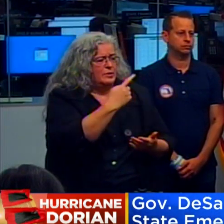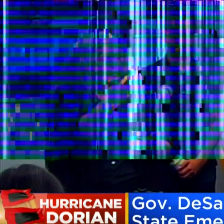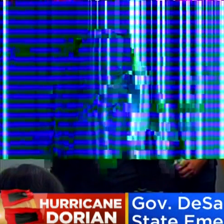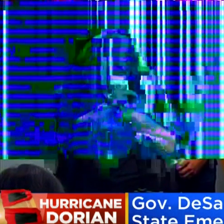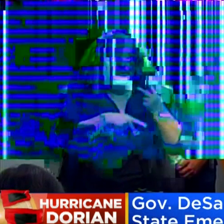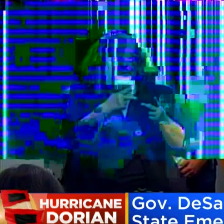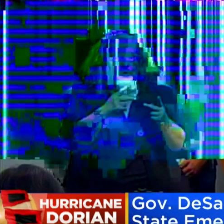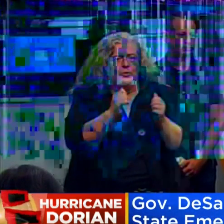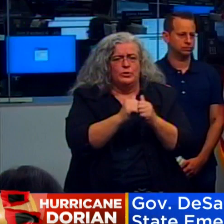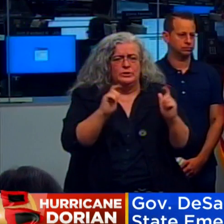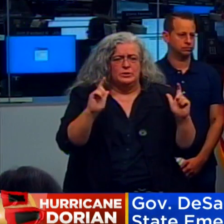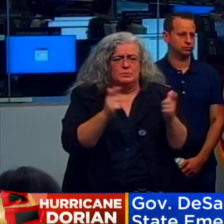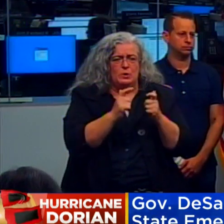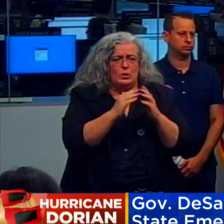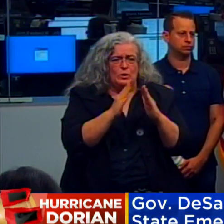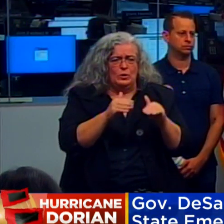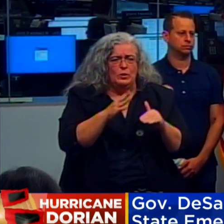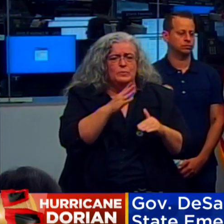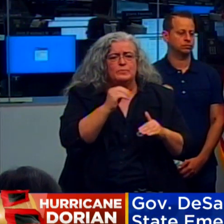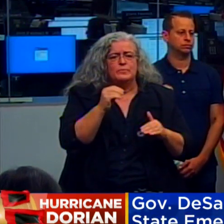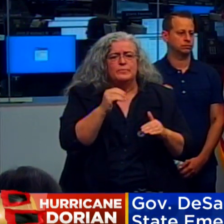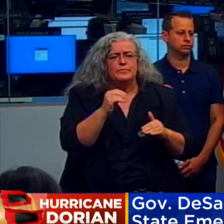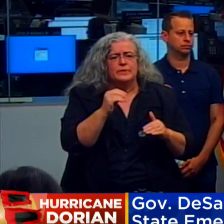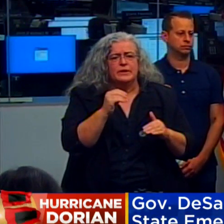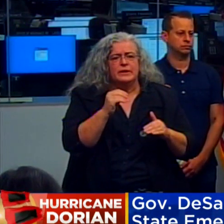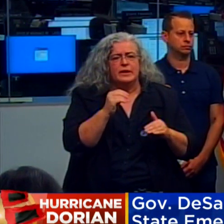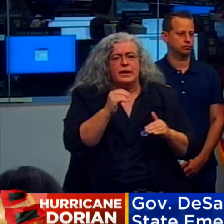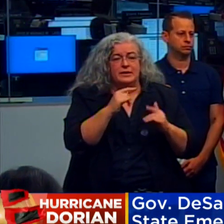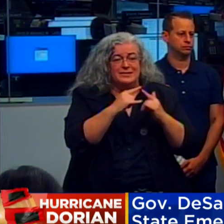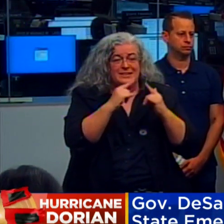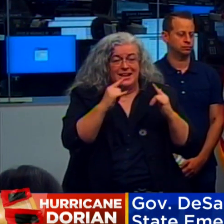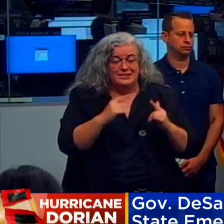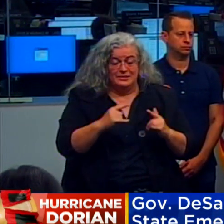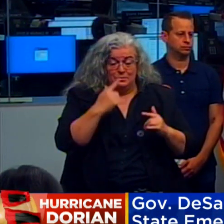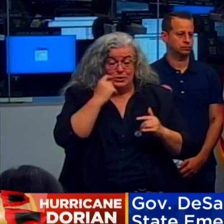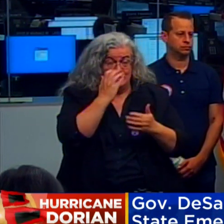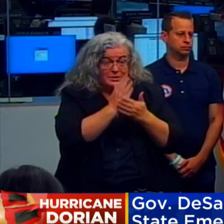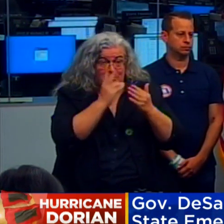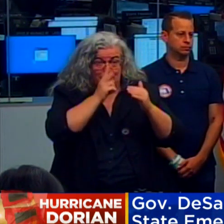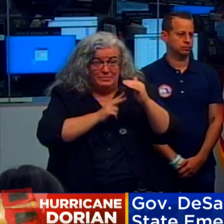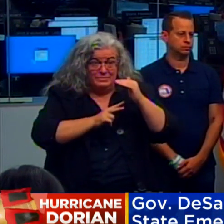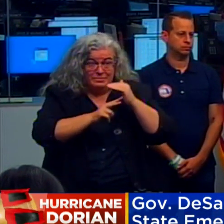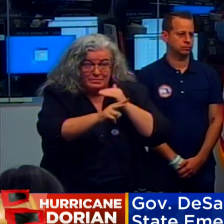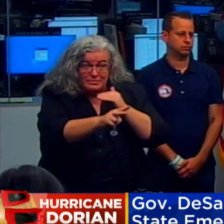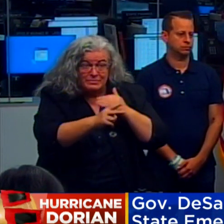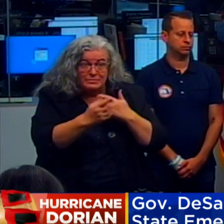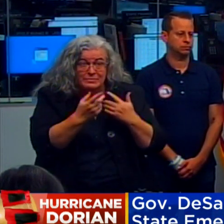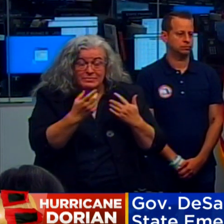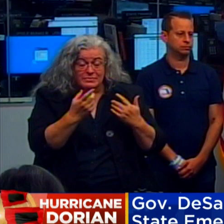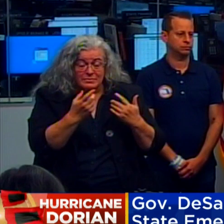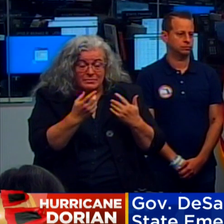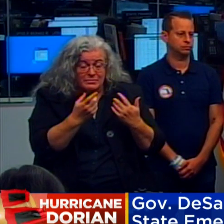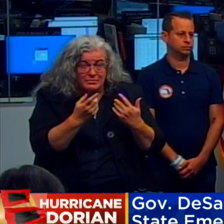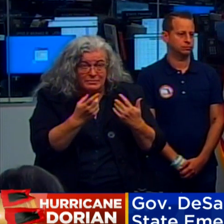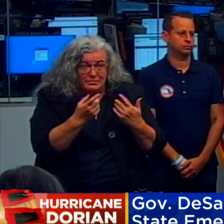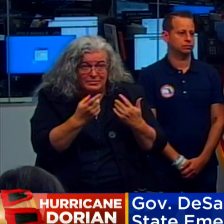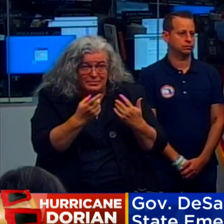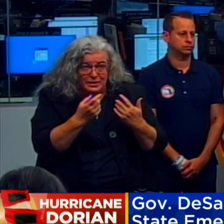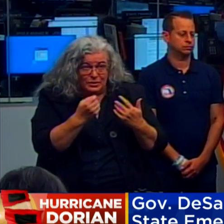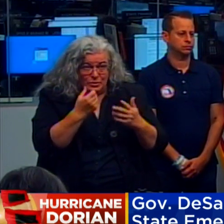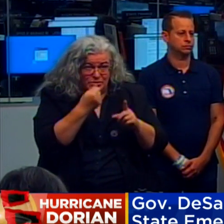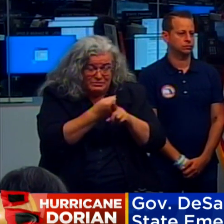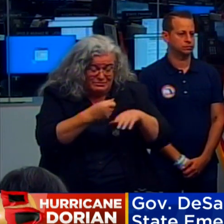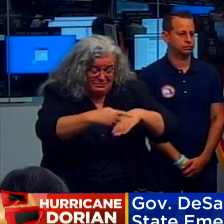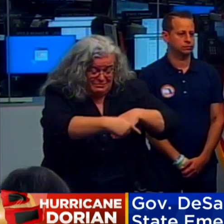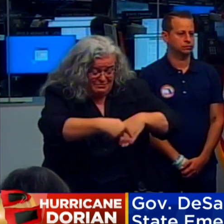Florida? I know that a hurricane shows that it can get out into the Gulf. Or should they just evacuate? should this be doing? that's going be a